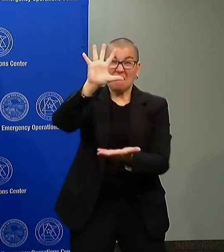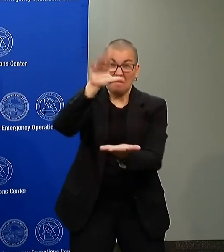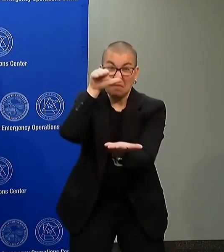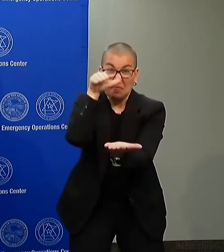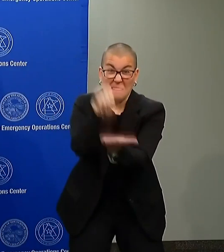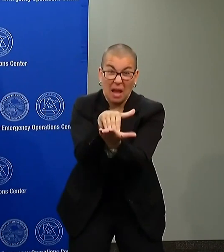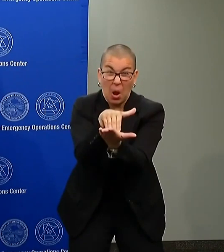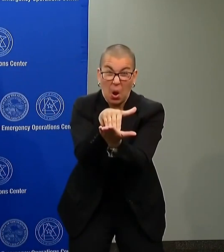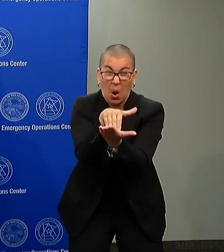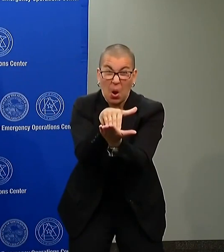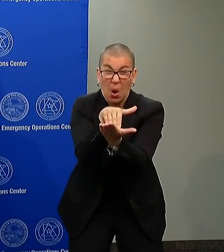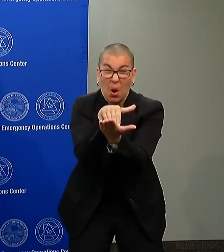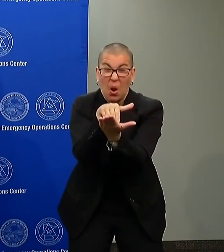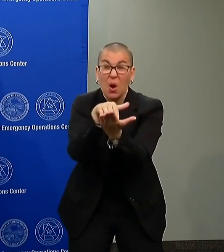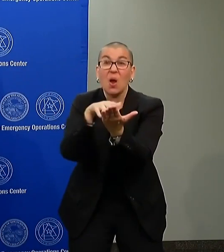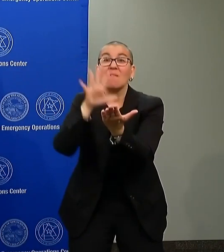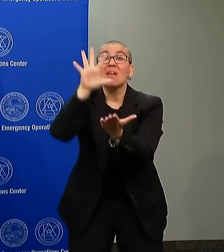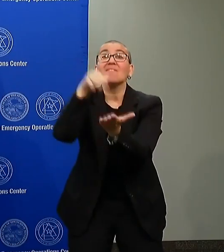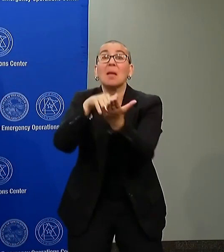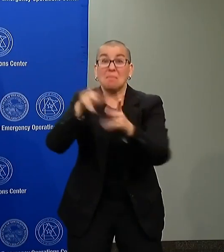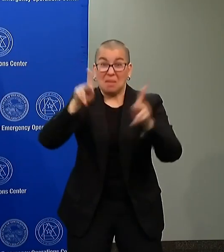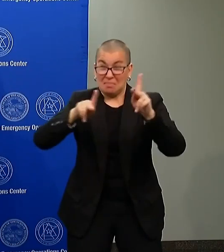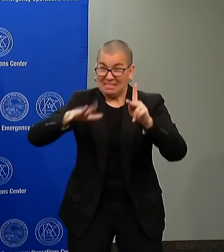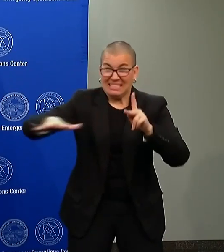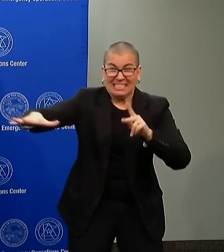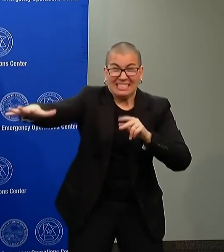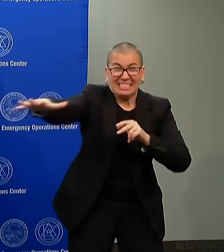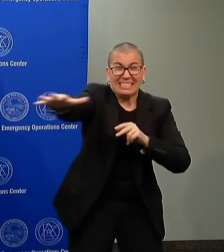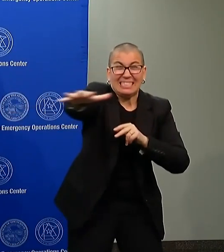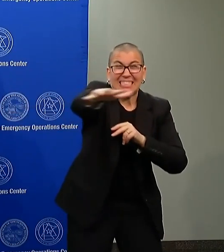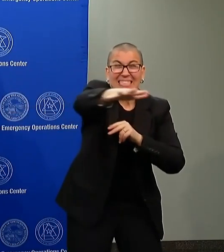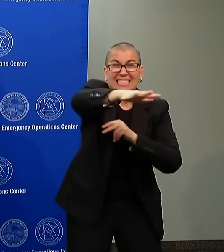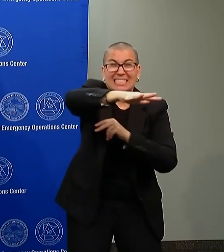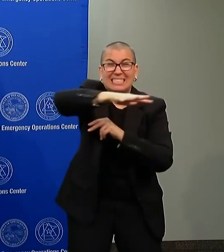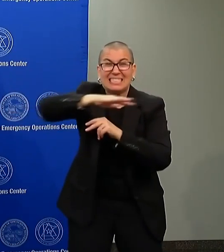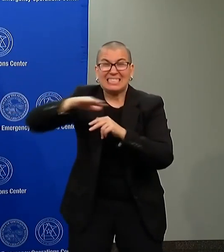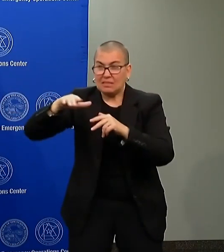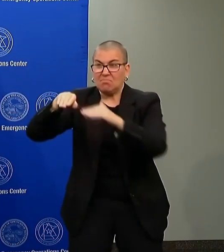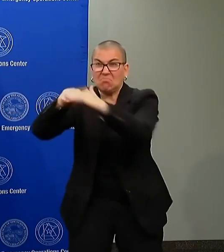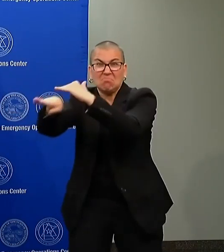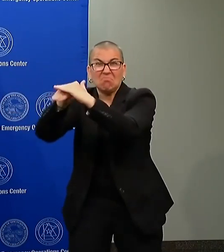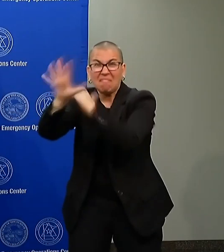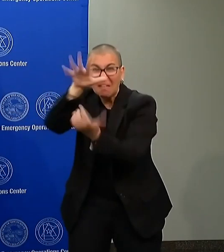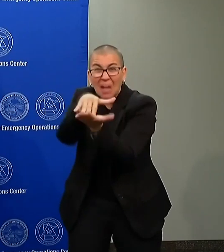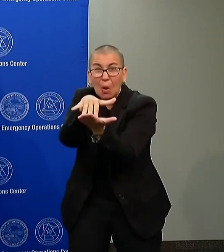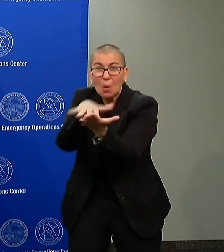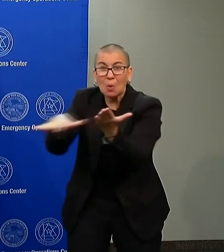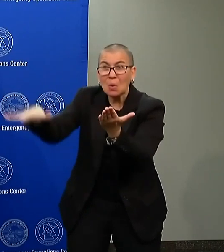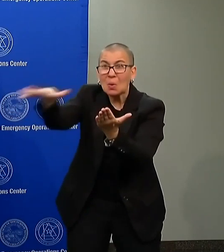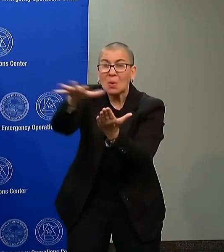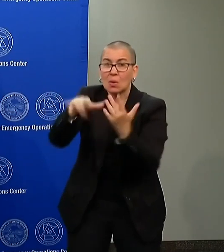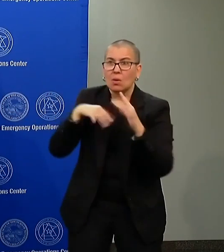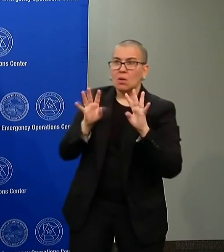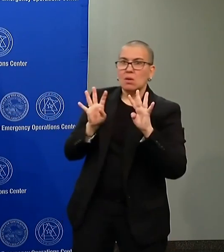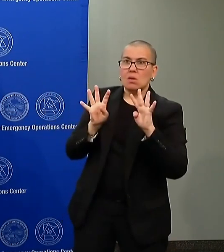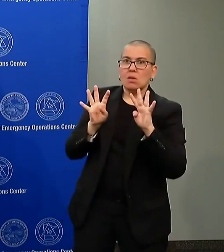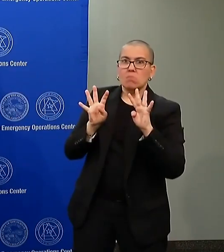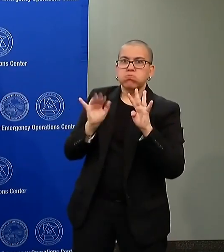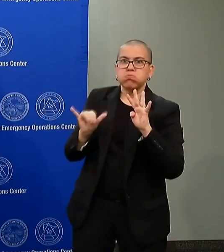trashing the building, and then when confronted running back